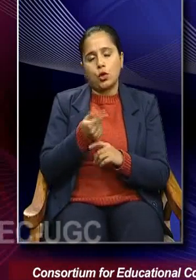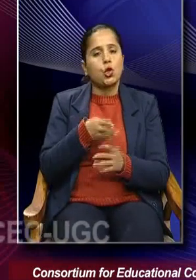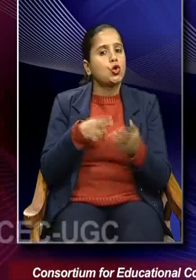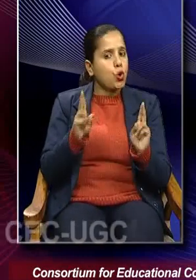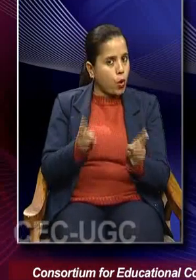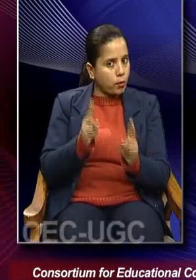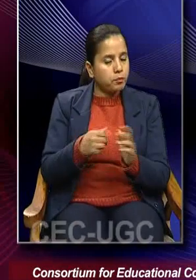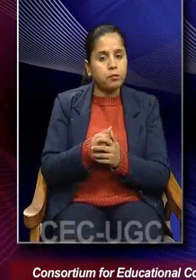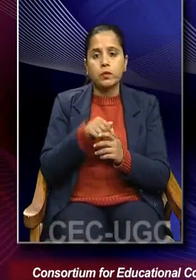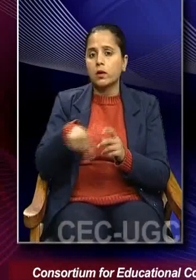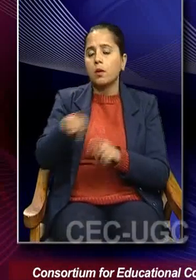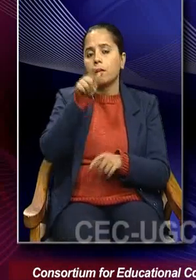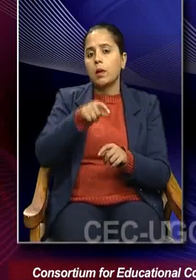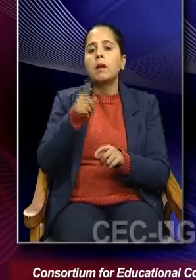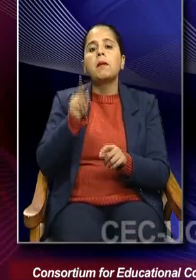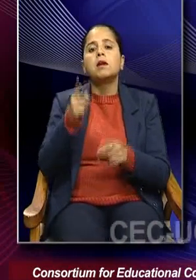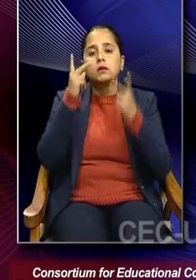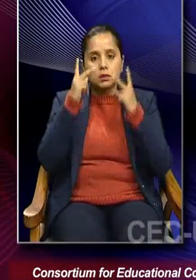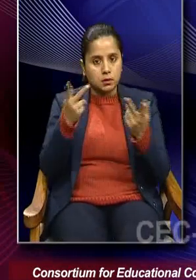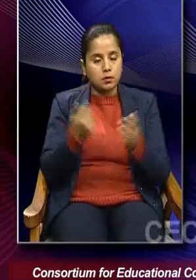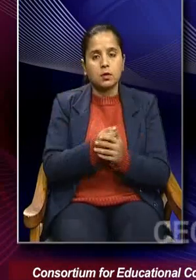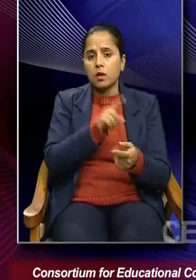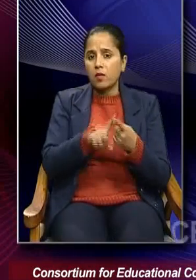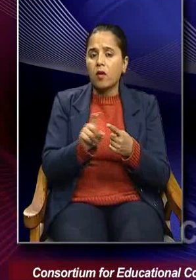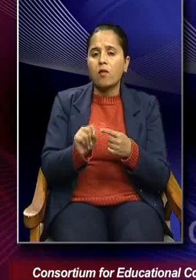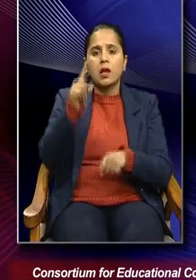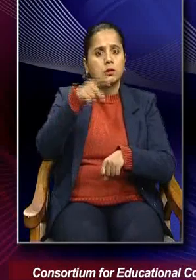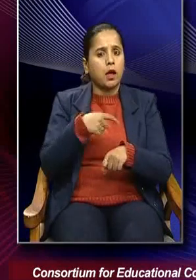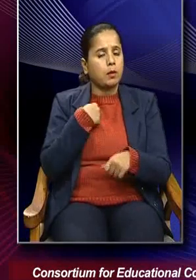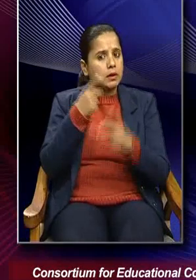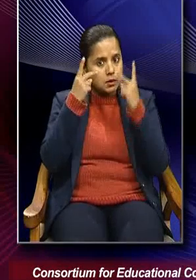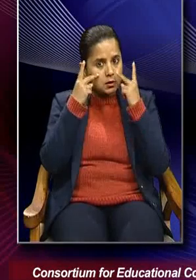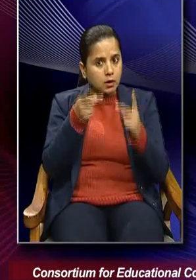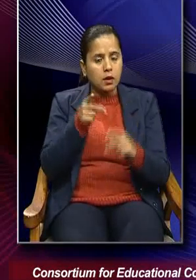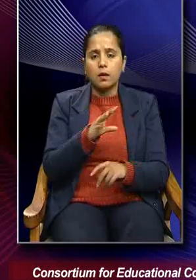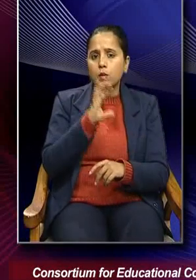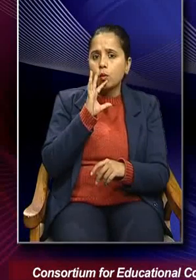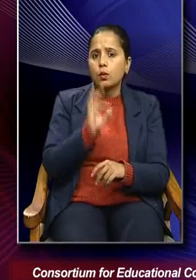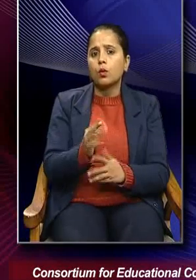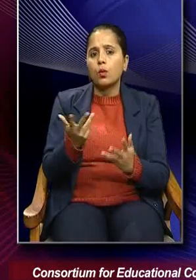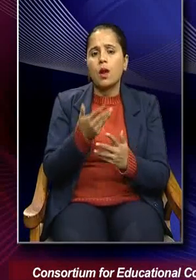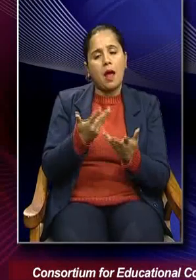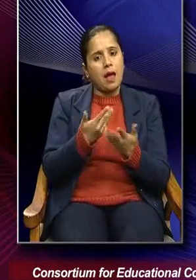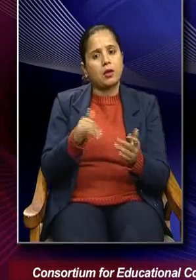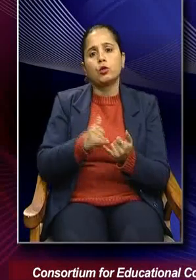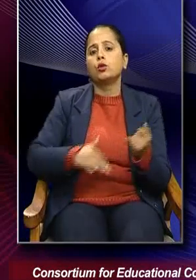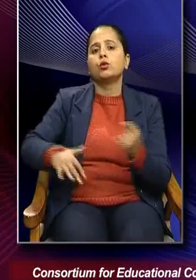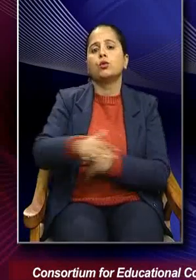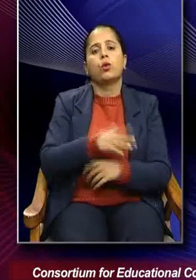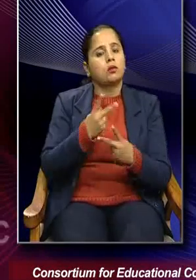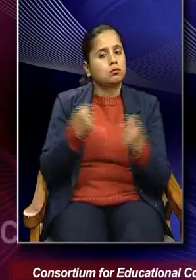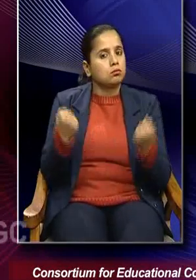or the way things should be. So, the first time we see a reality or any social action,